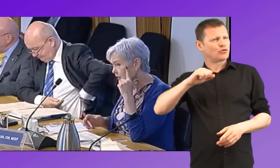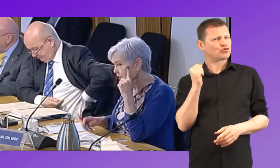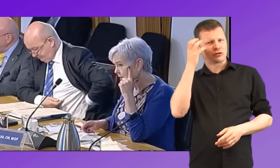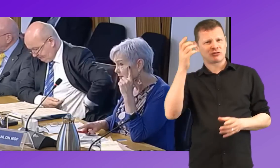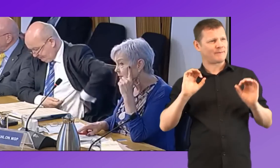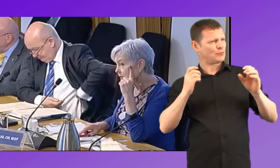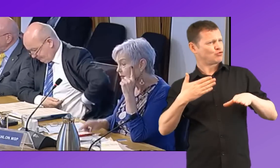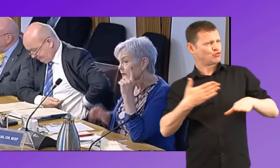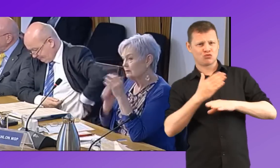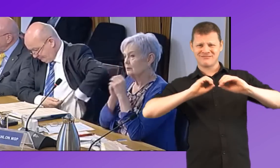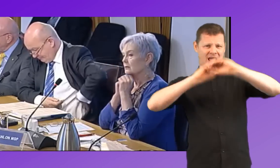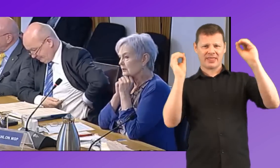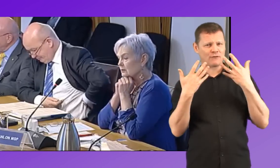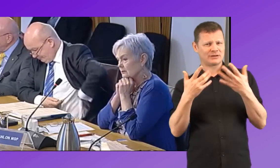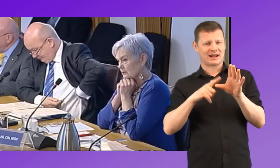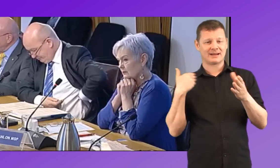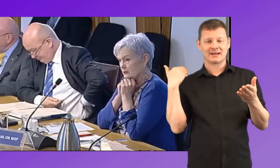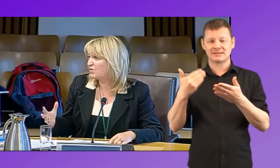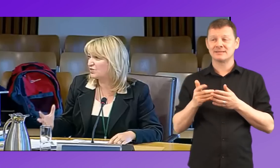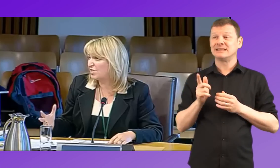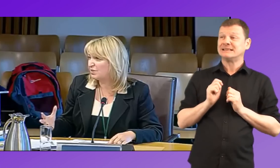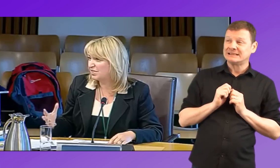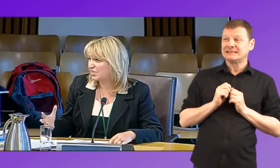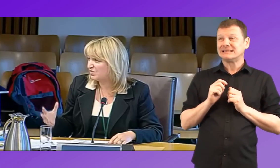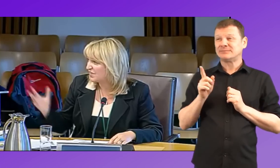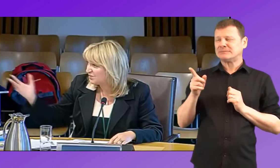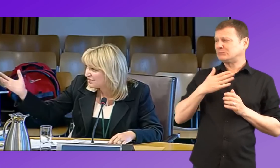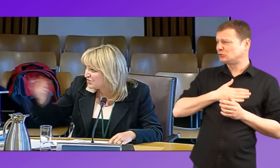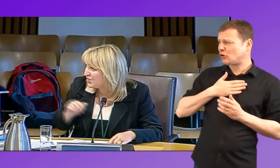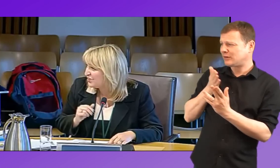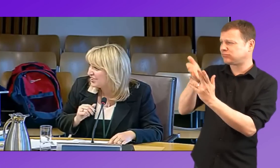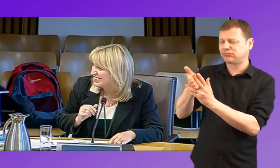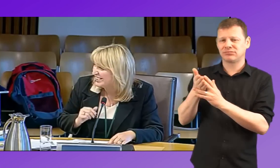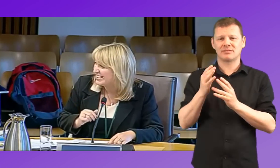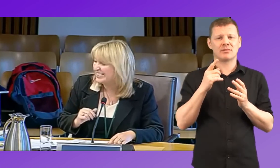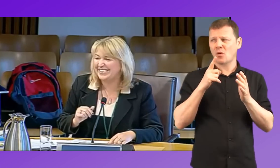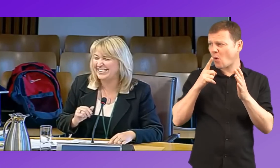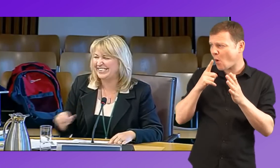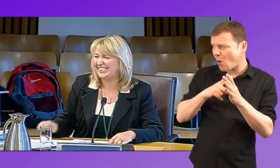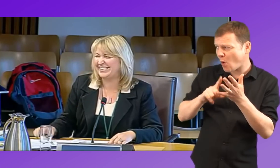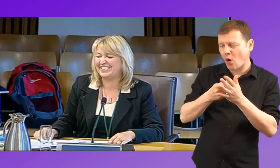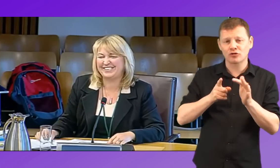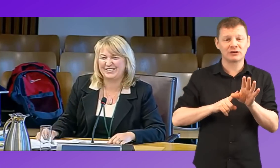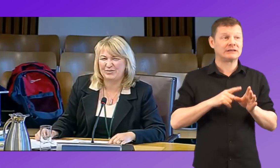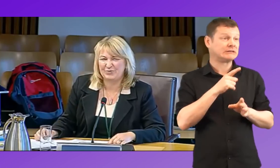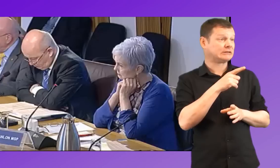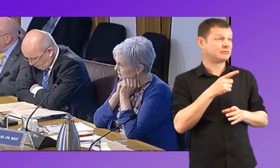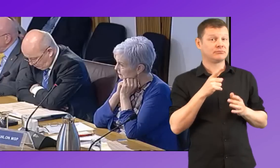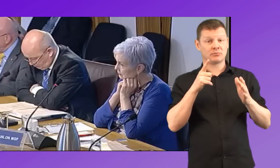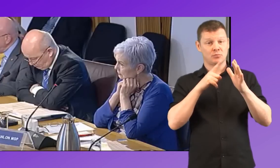years? I think for the reasons that Rachel's describing in terms of health. Sorry, Audrey. I was just going to say, nobody's listening